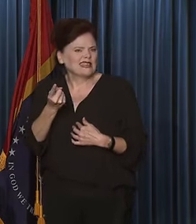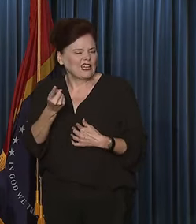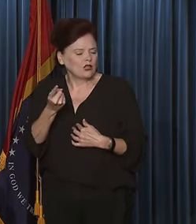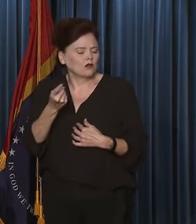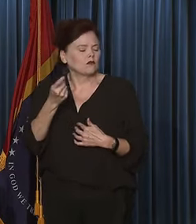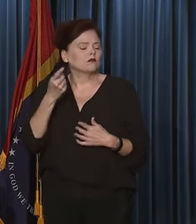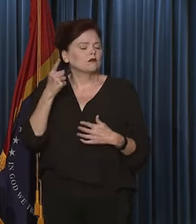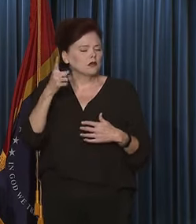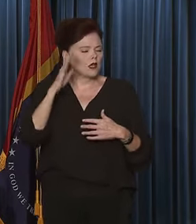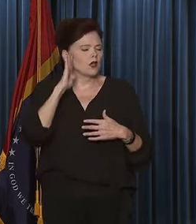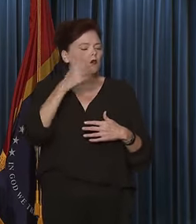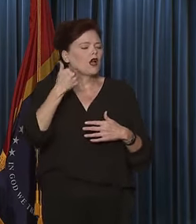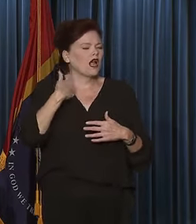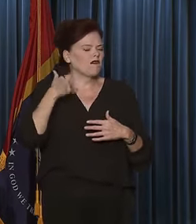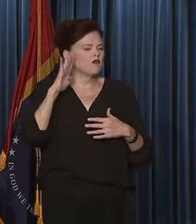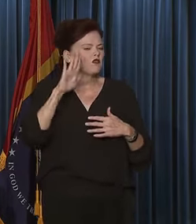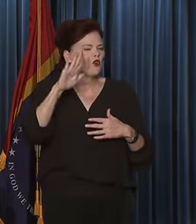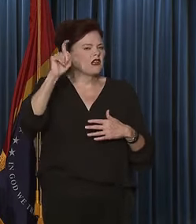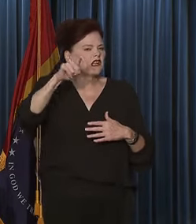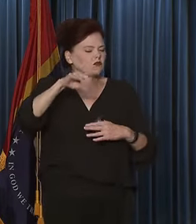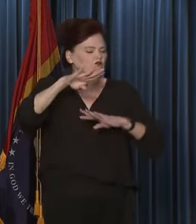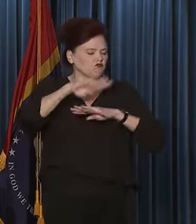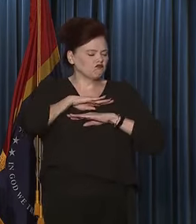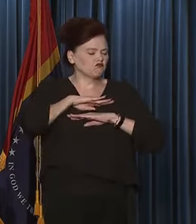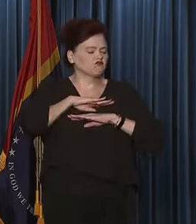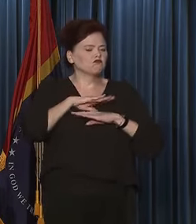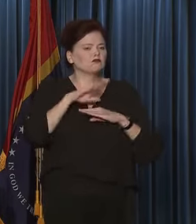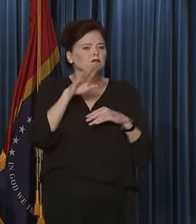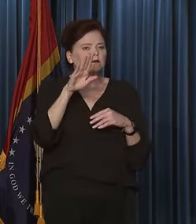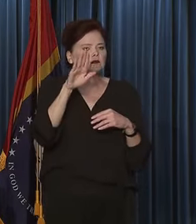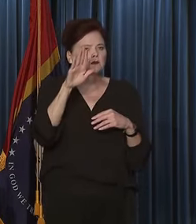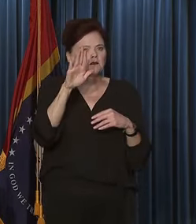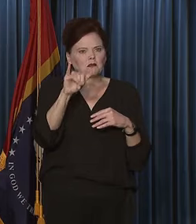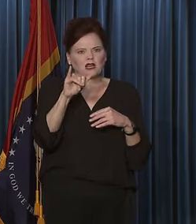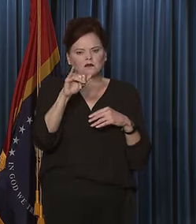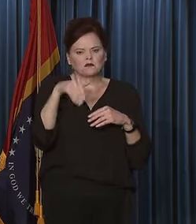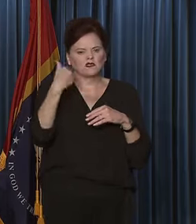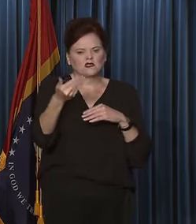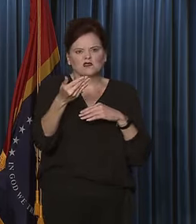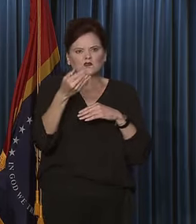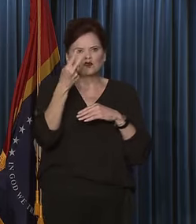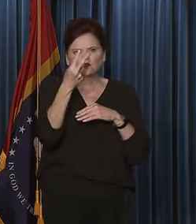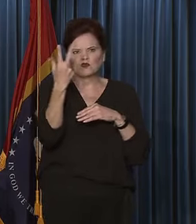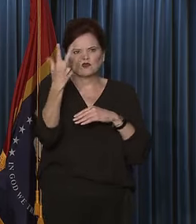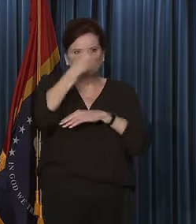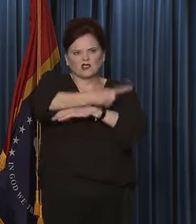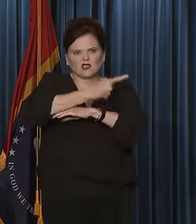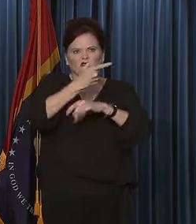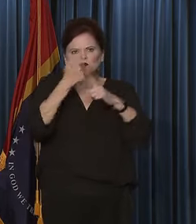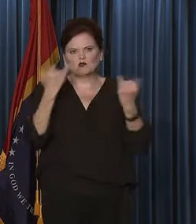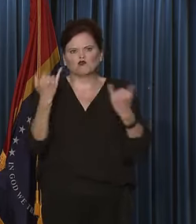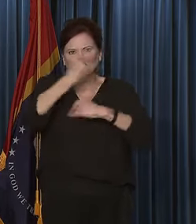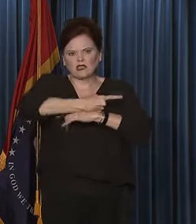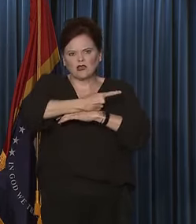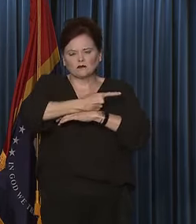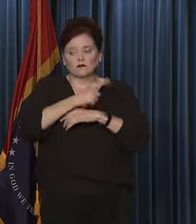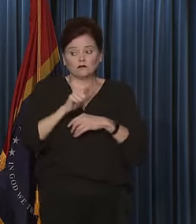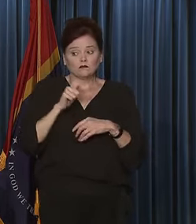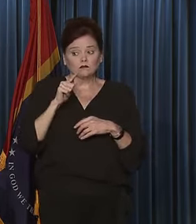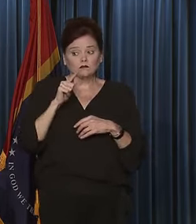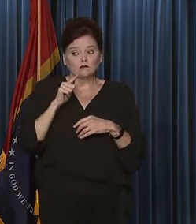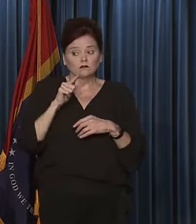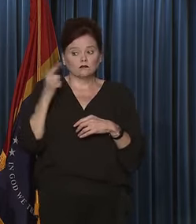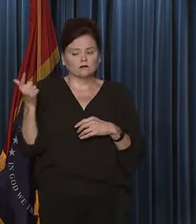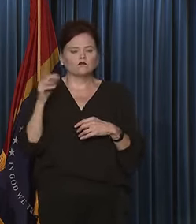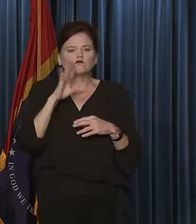met – those needs will have been met no later than two to three days from today. Mack, don't – I